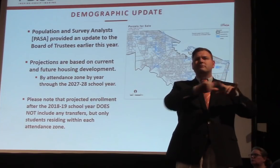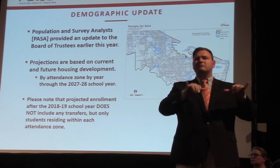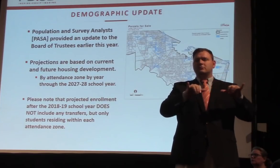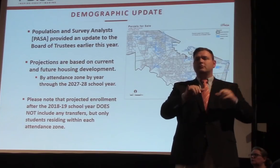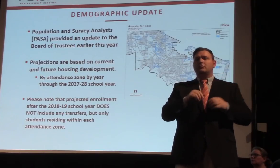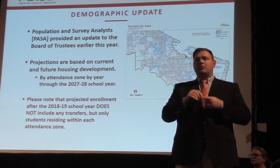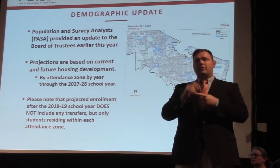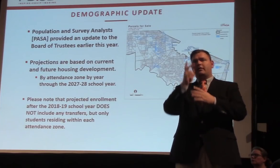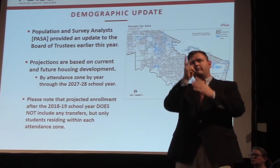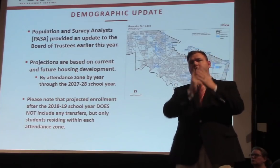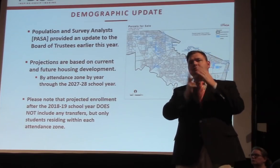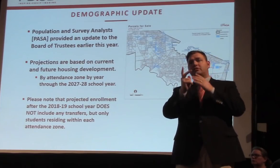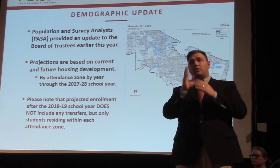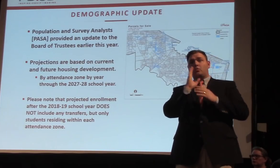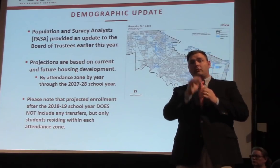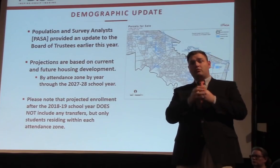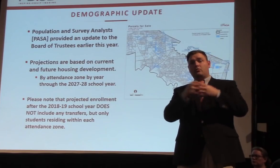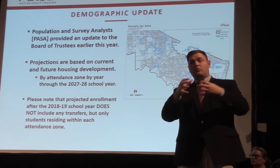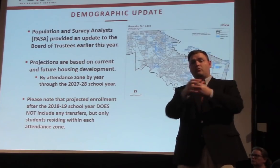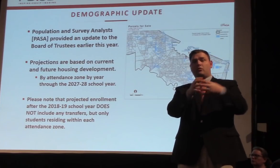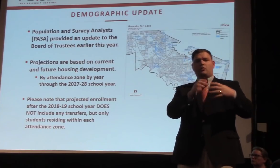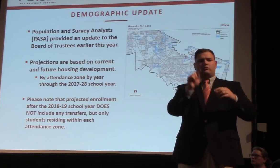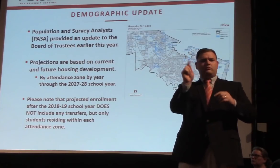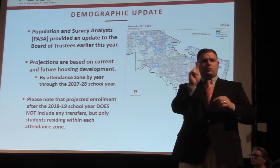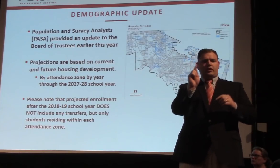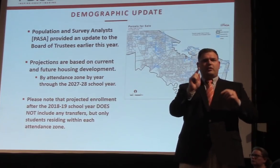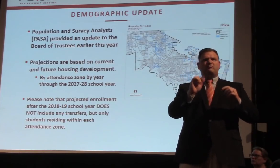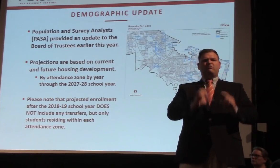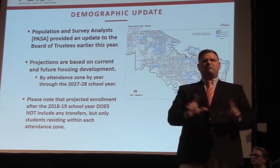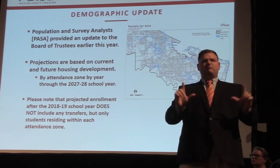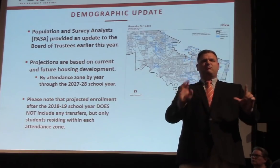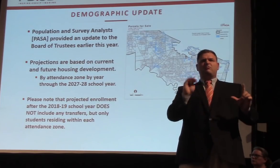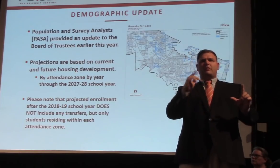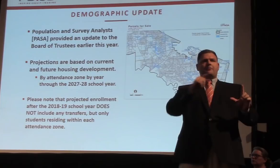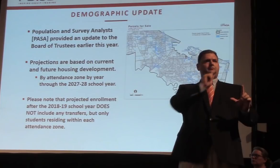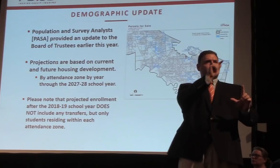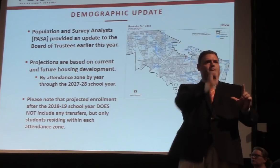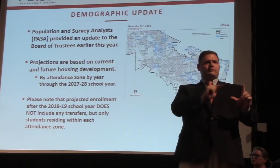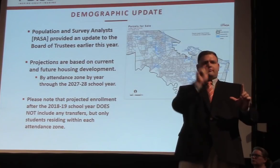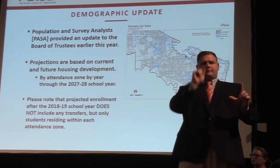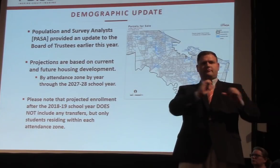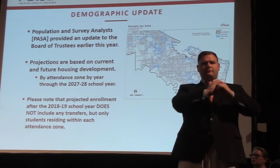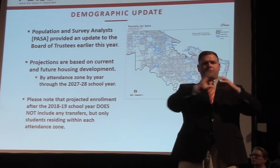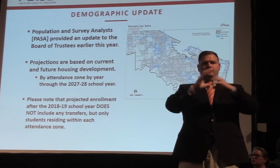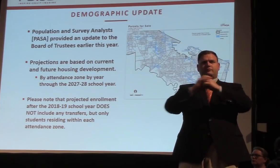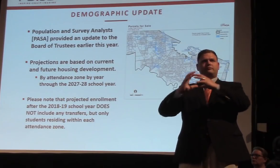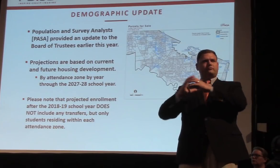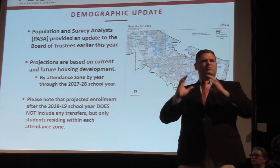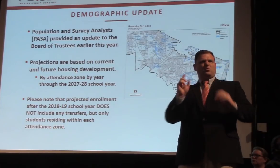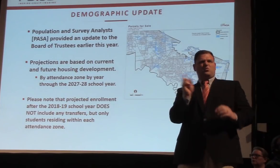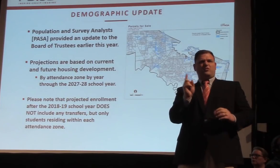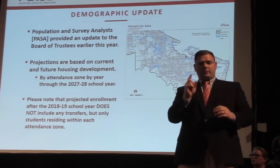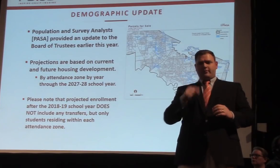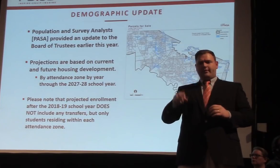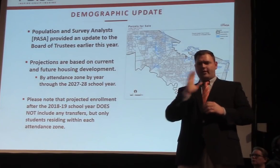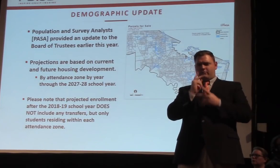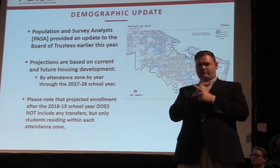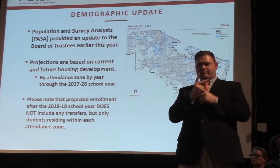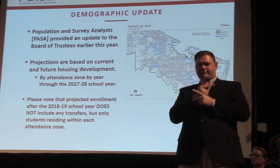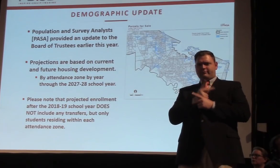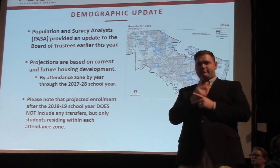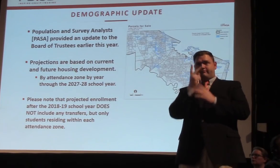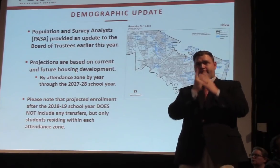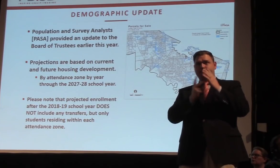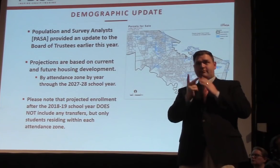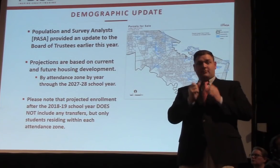kind of survey all the developers to get their plans for housing development. Then they calculate how many students they could see from